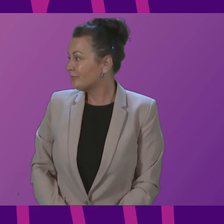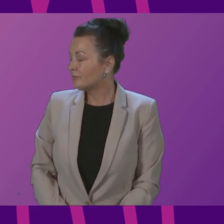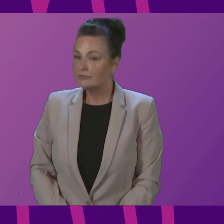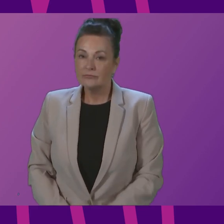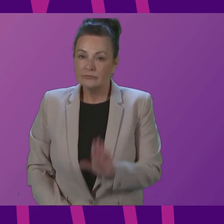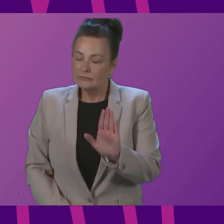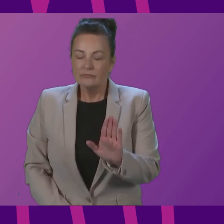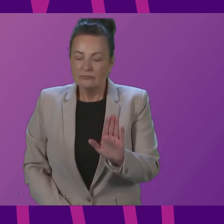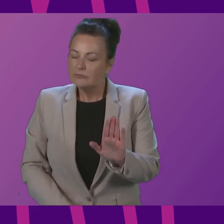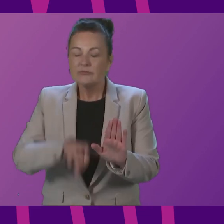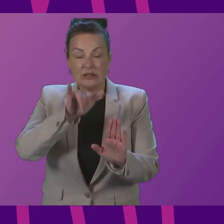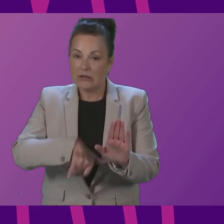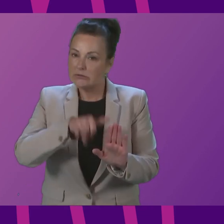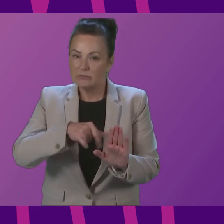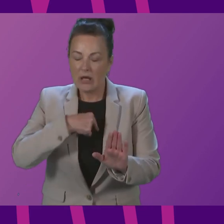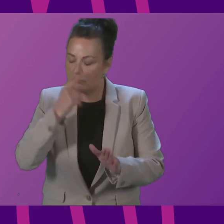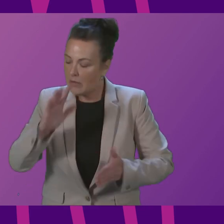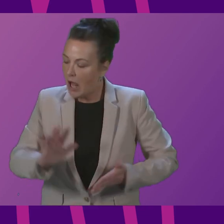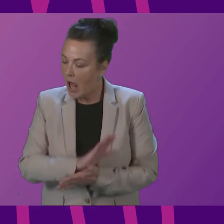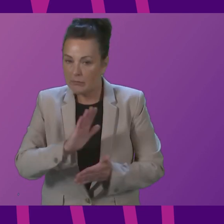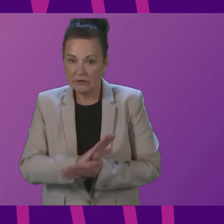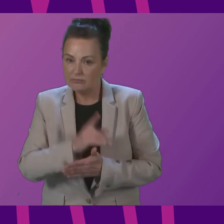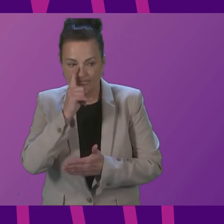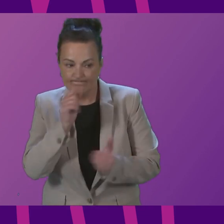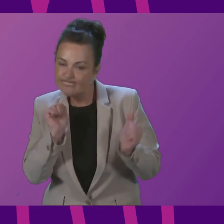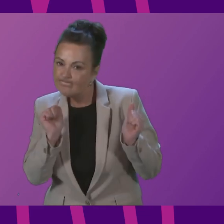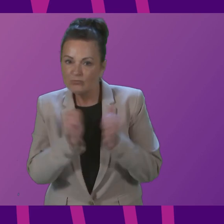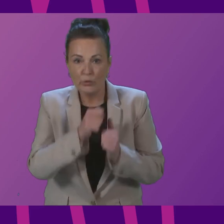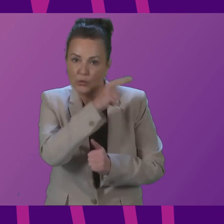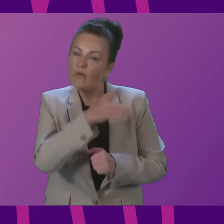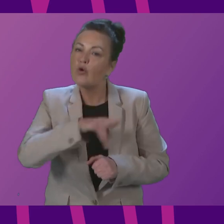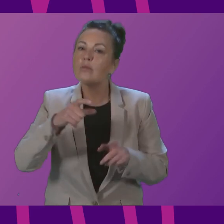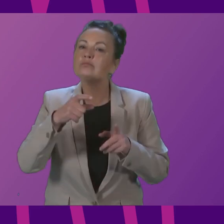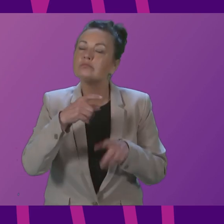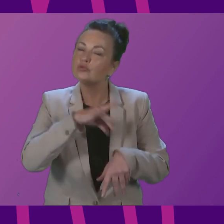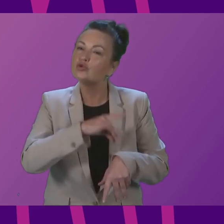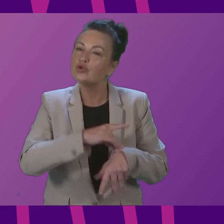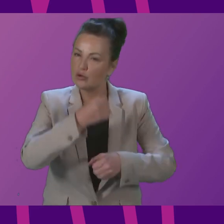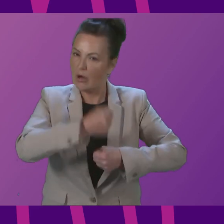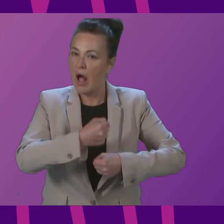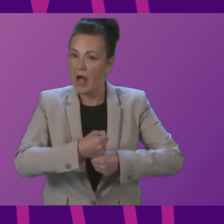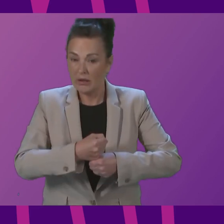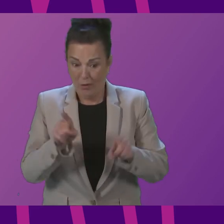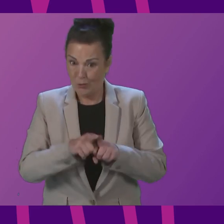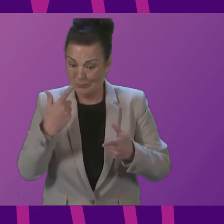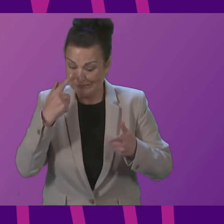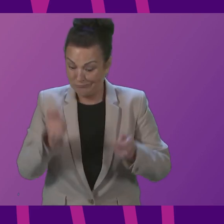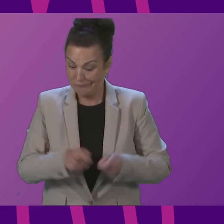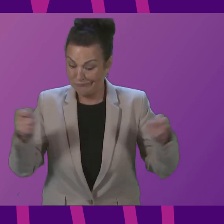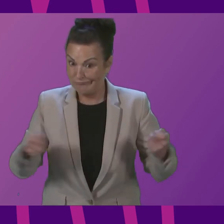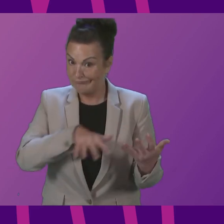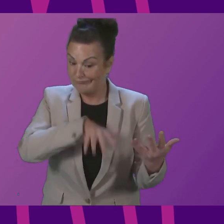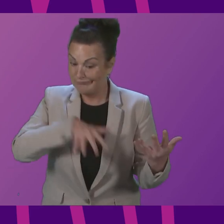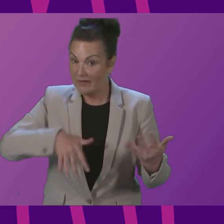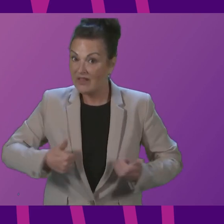I'm happy to associate myself with the call that's been made by Dr Gohani I saw some media reports on this subject this